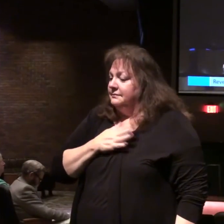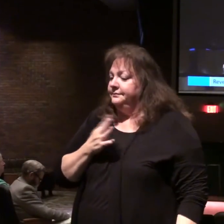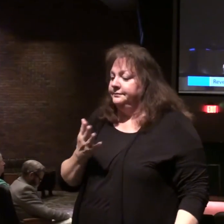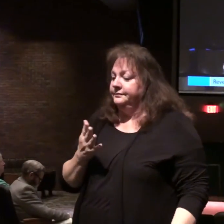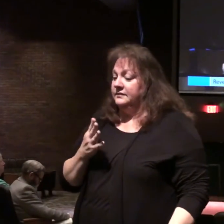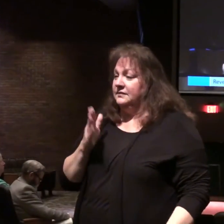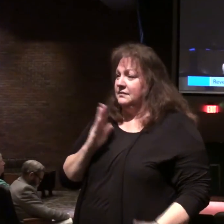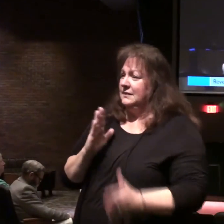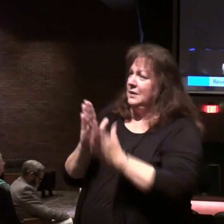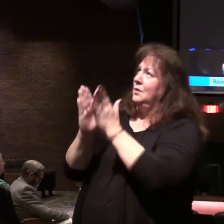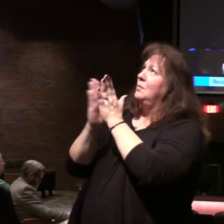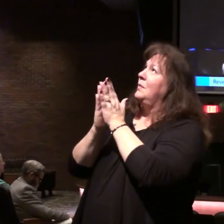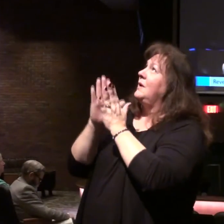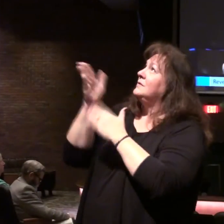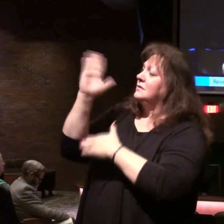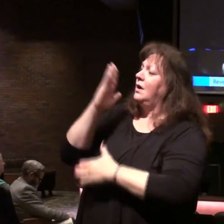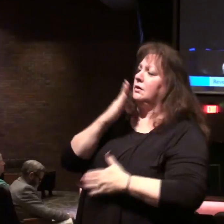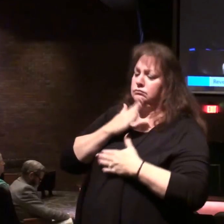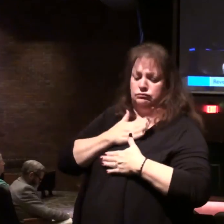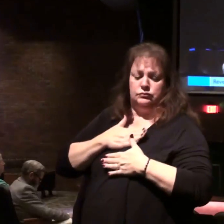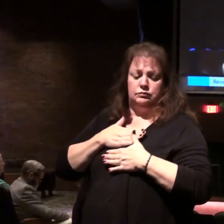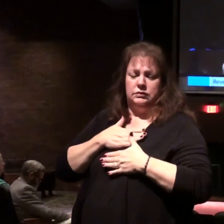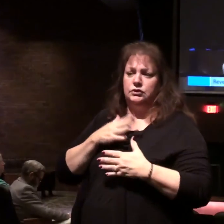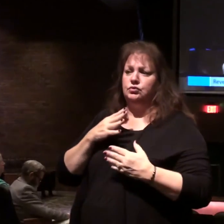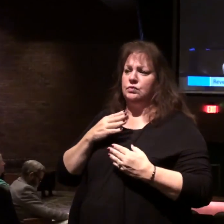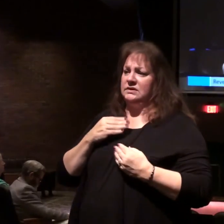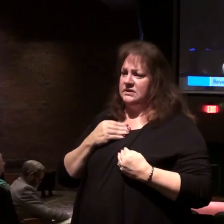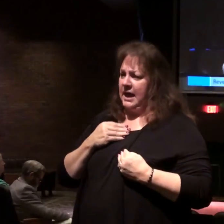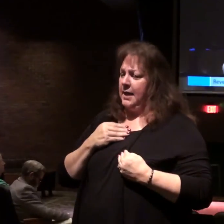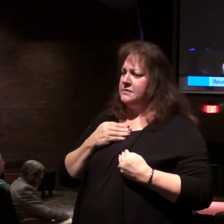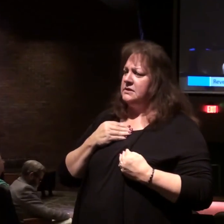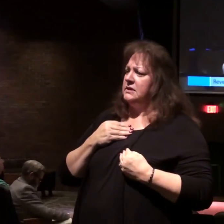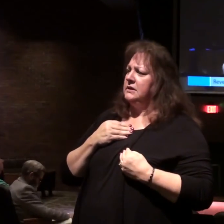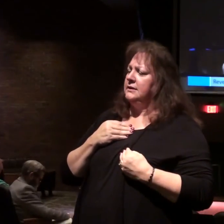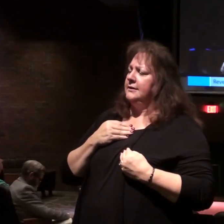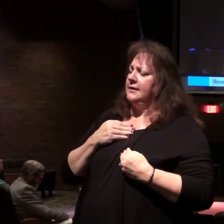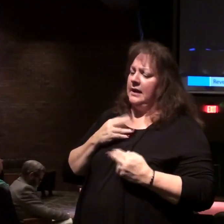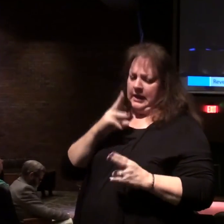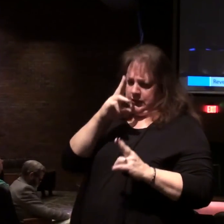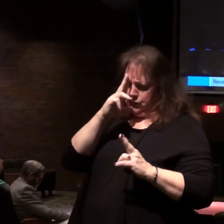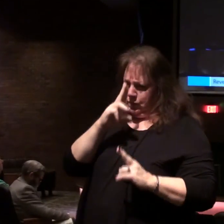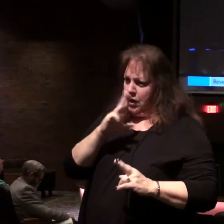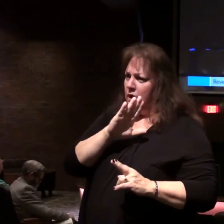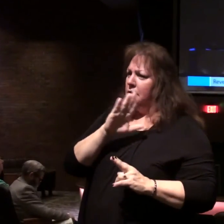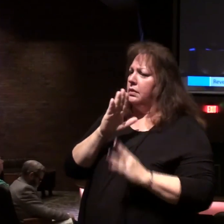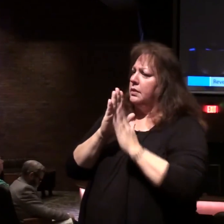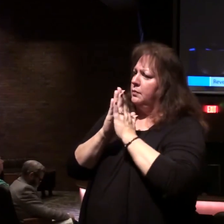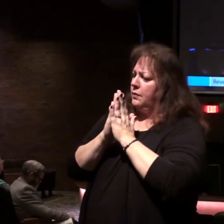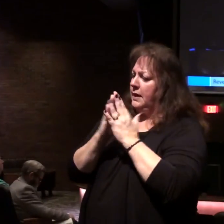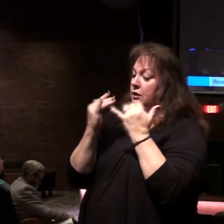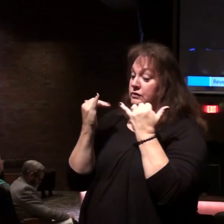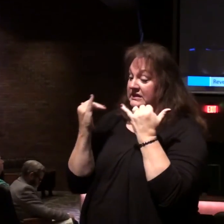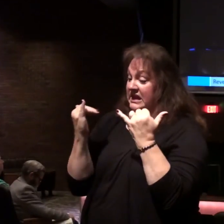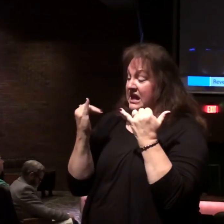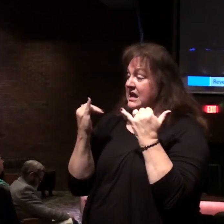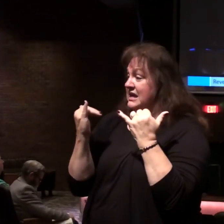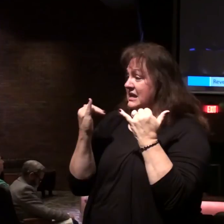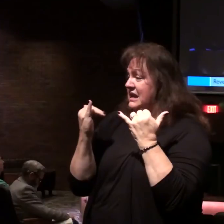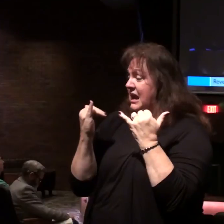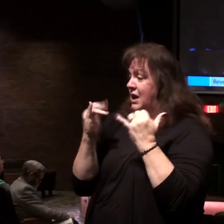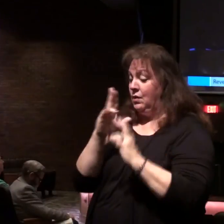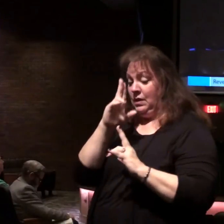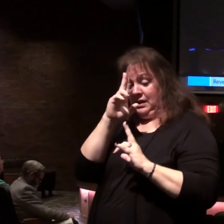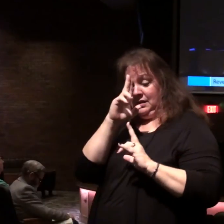Those prayers were pleasing to him and he's pleased to honor them. Now we're coming to the honoring